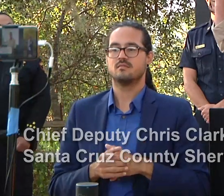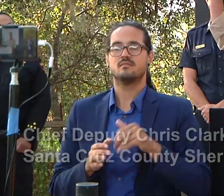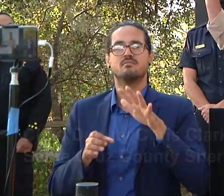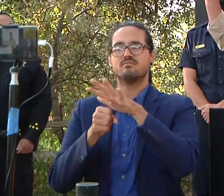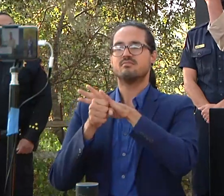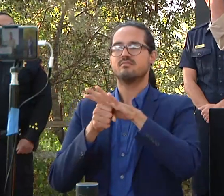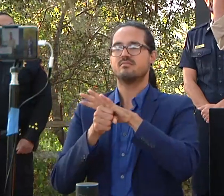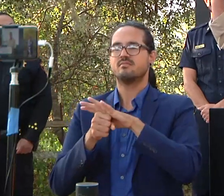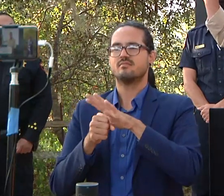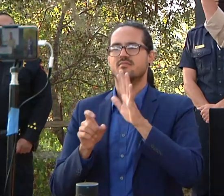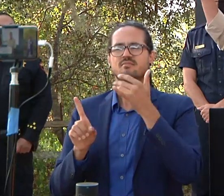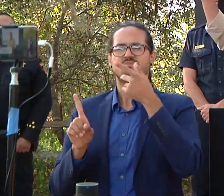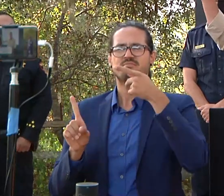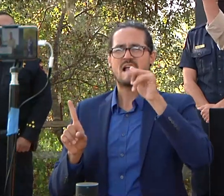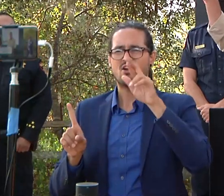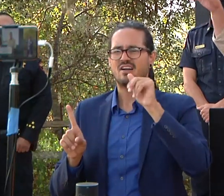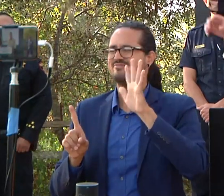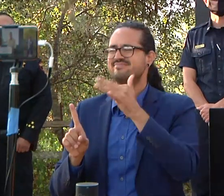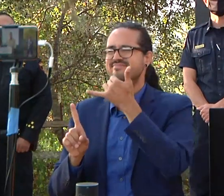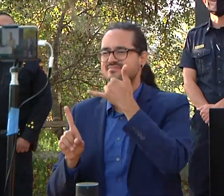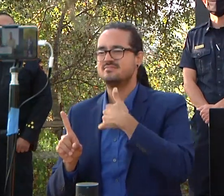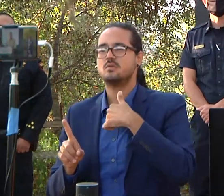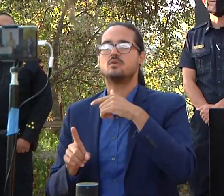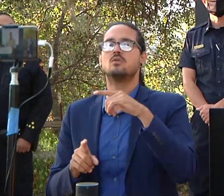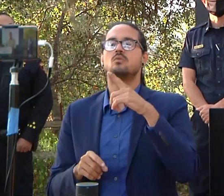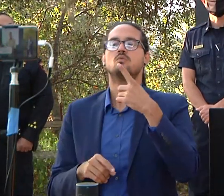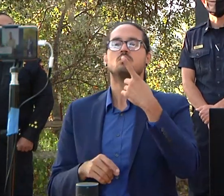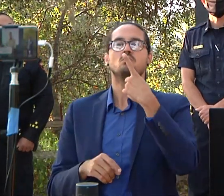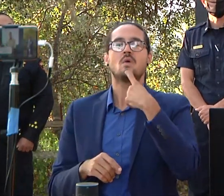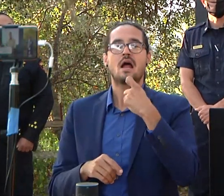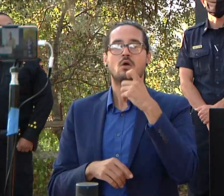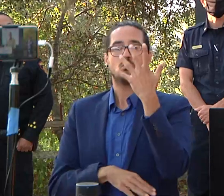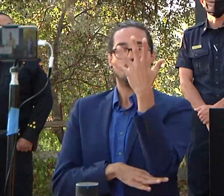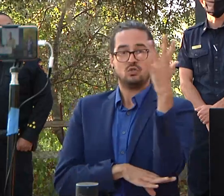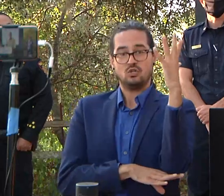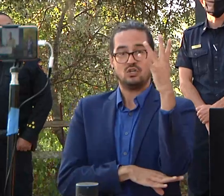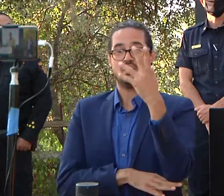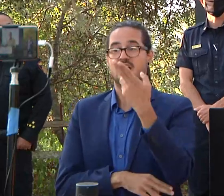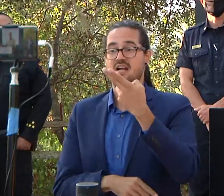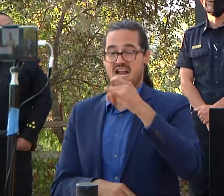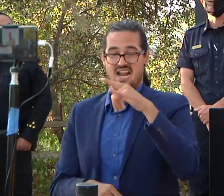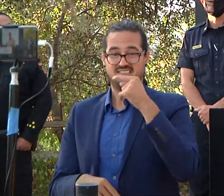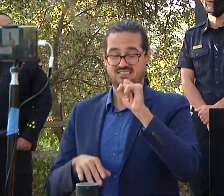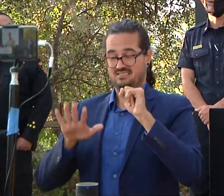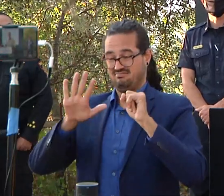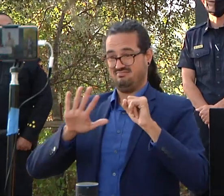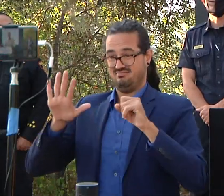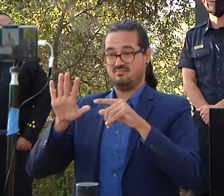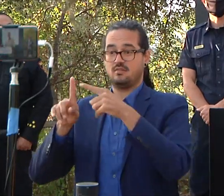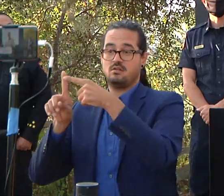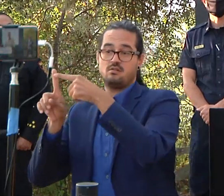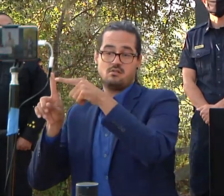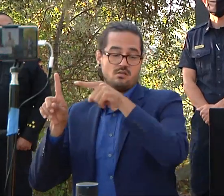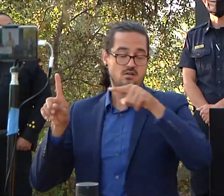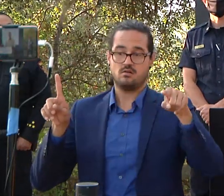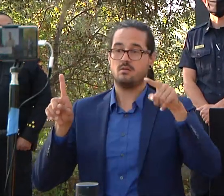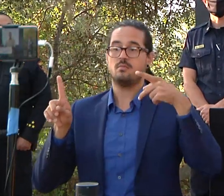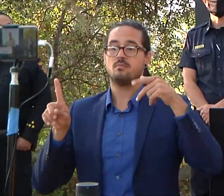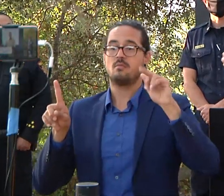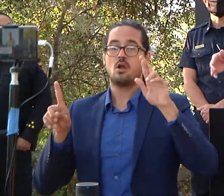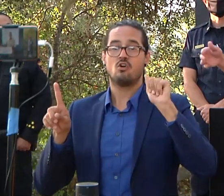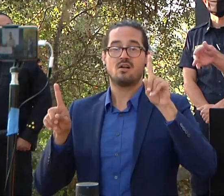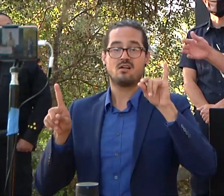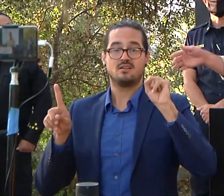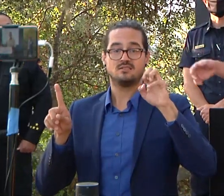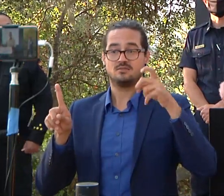redwood uh redwood heights all the way to paradise park and so and there'll be there'll be continued good news on that front as we